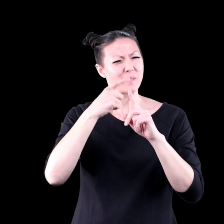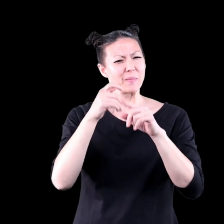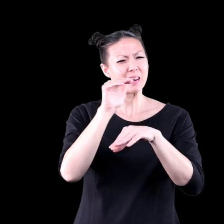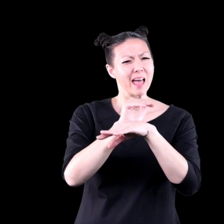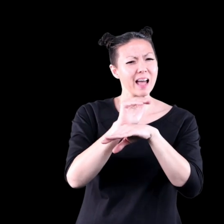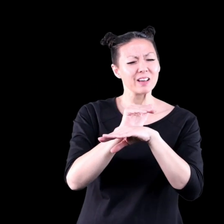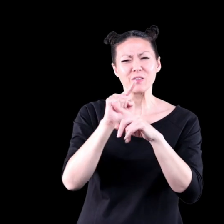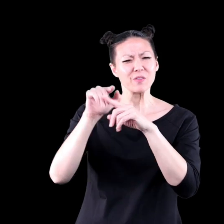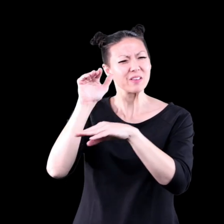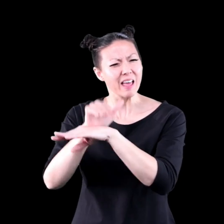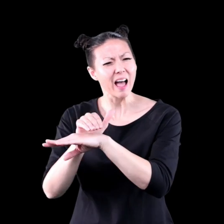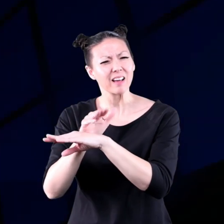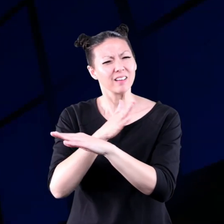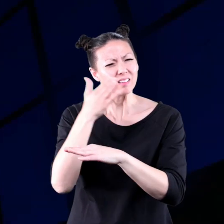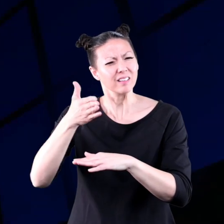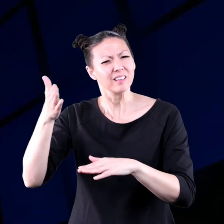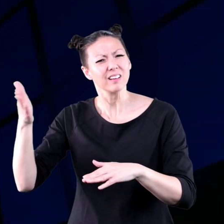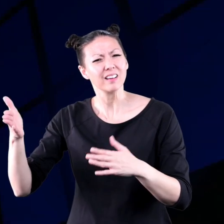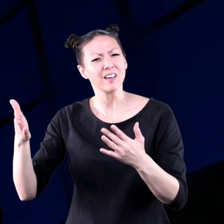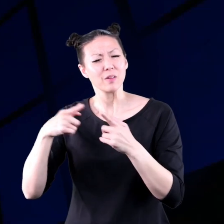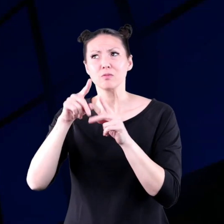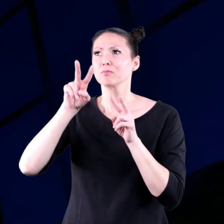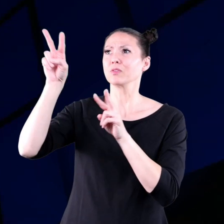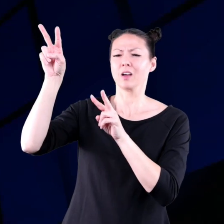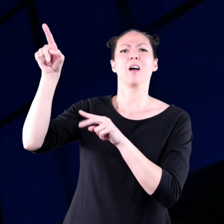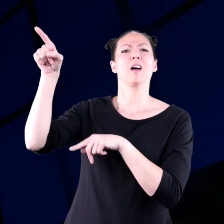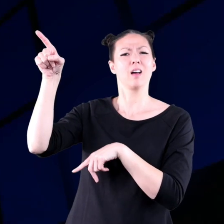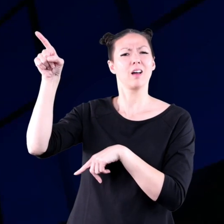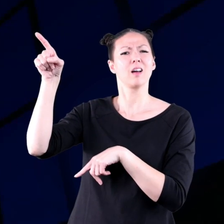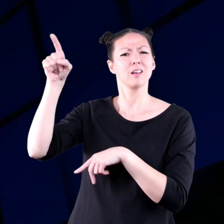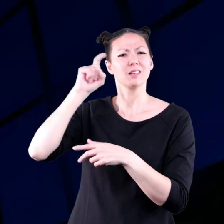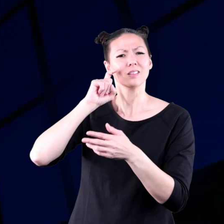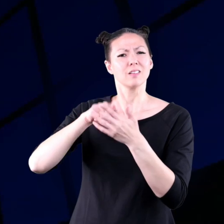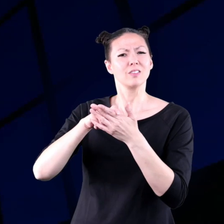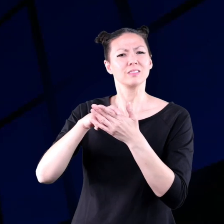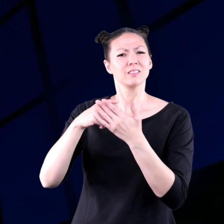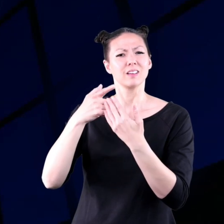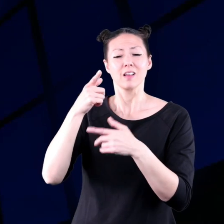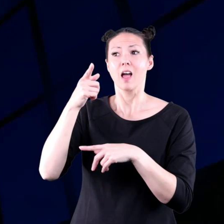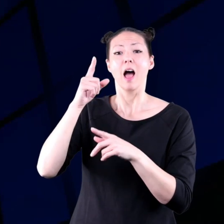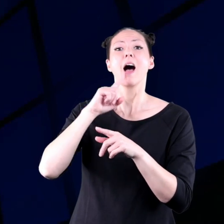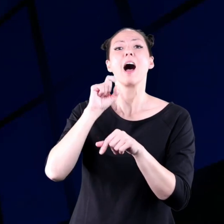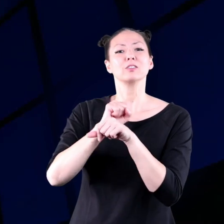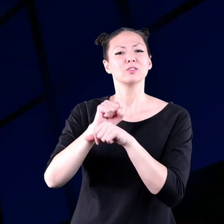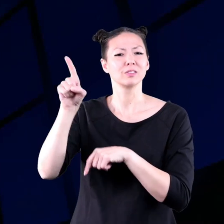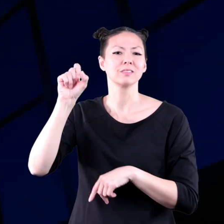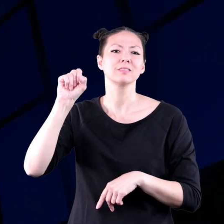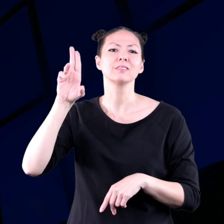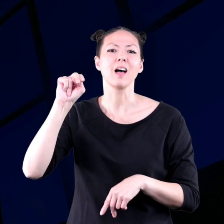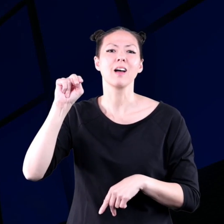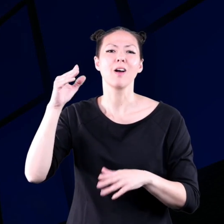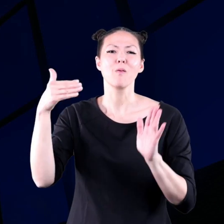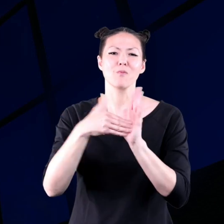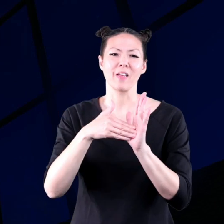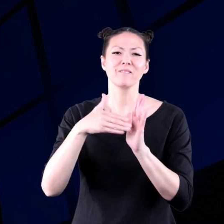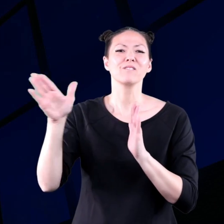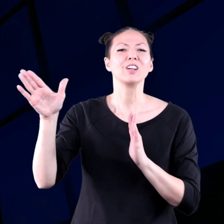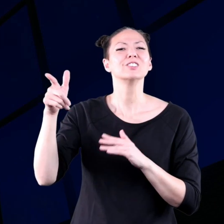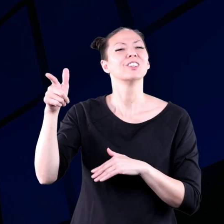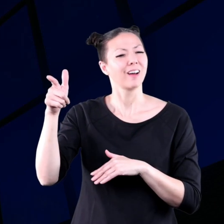to night what you are seeing when you look up at the night sky is actually the sun reflecting off the moon's surface